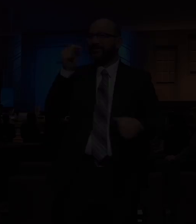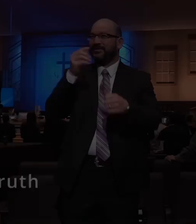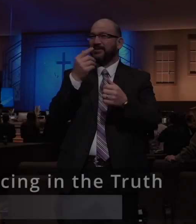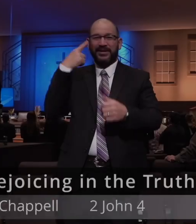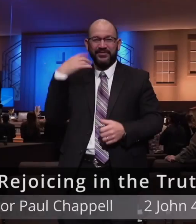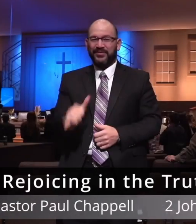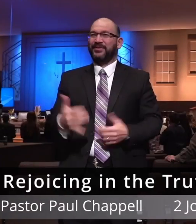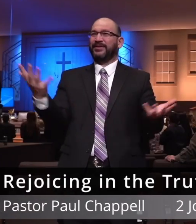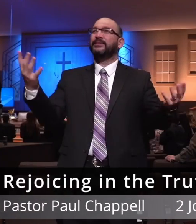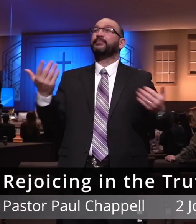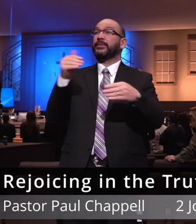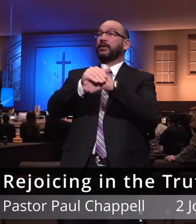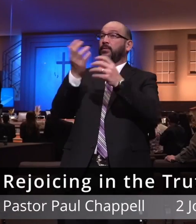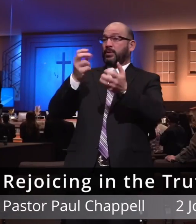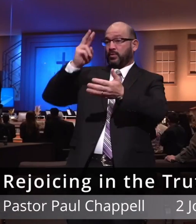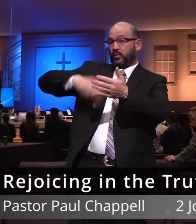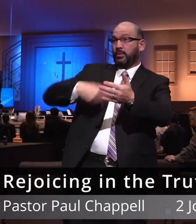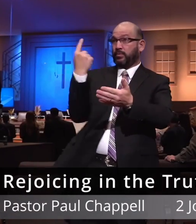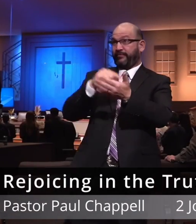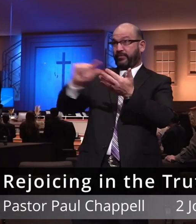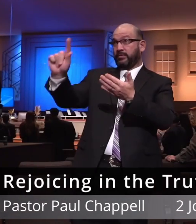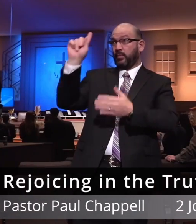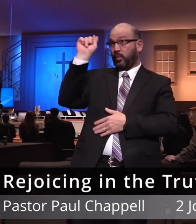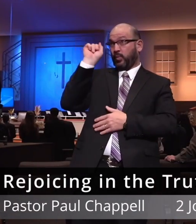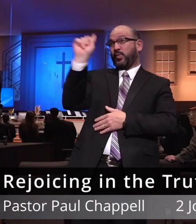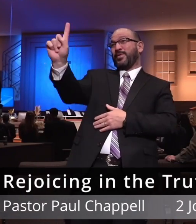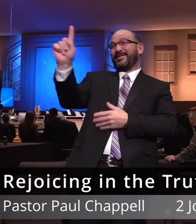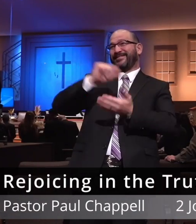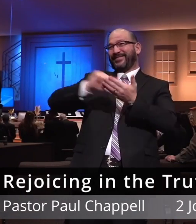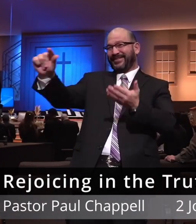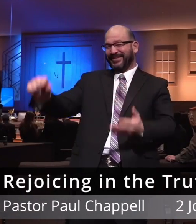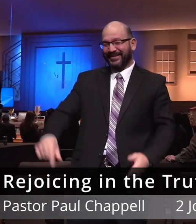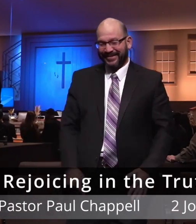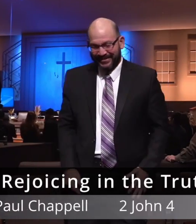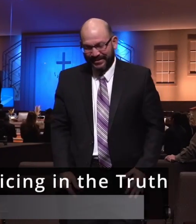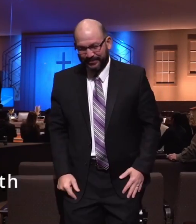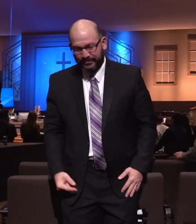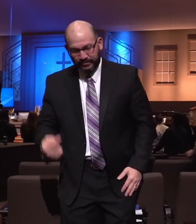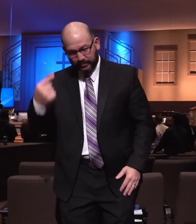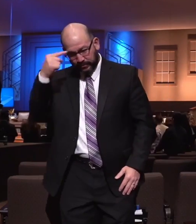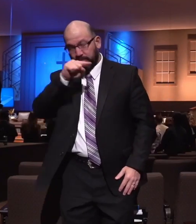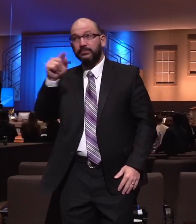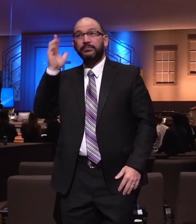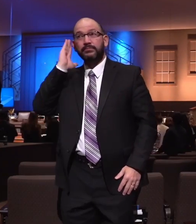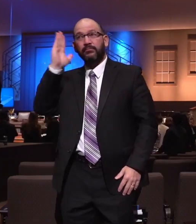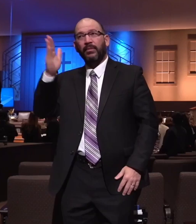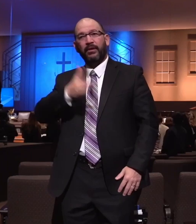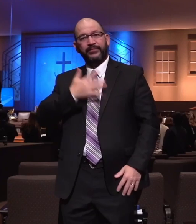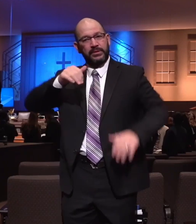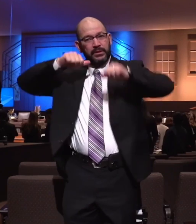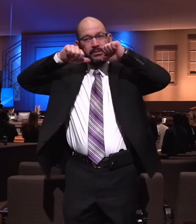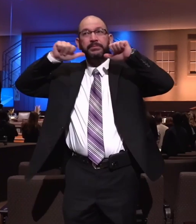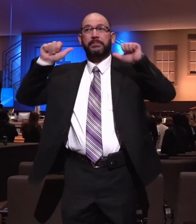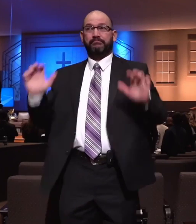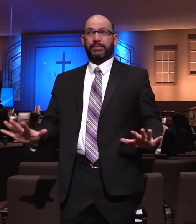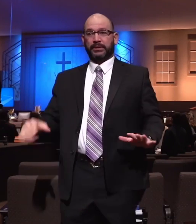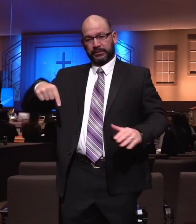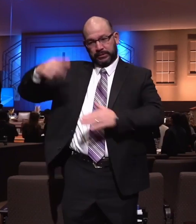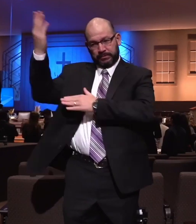Well, tonight I want to read this one verse, and I think you'll be blessed by this message. And it isn't